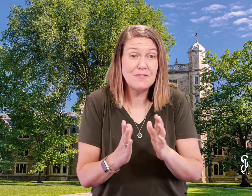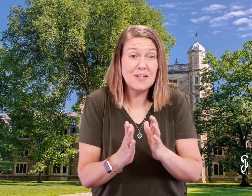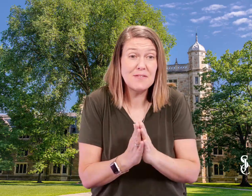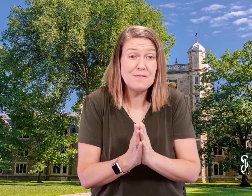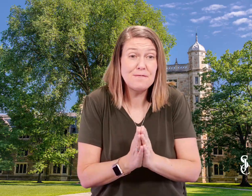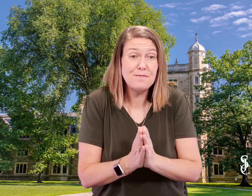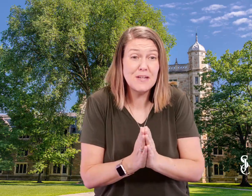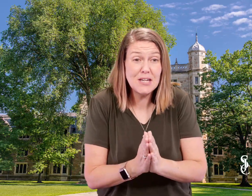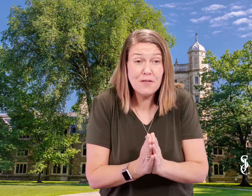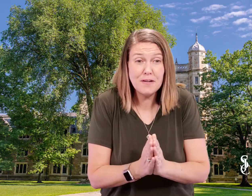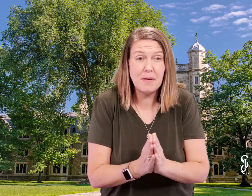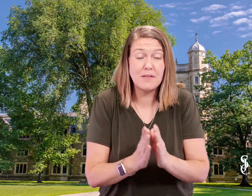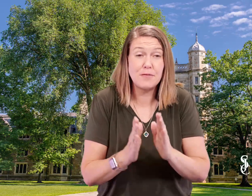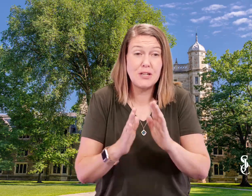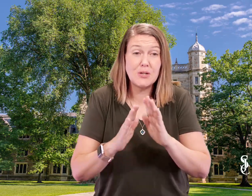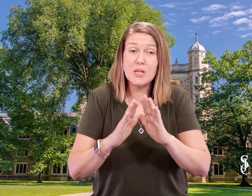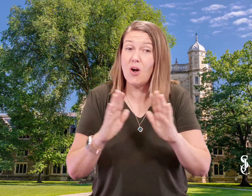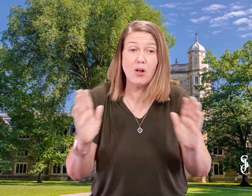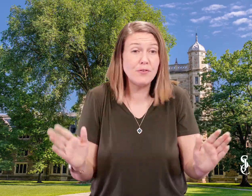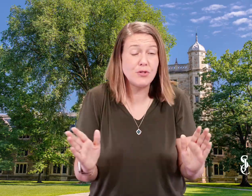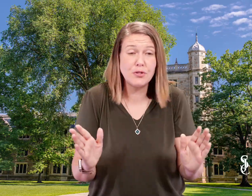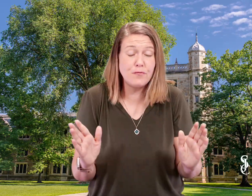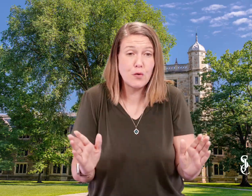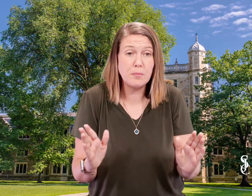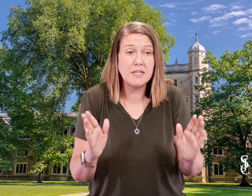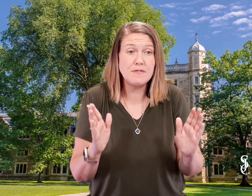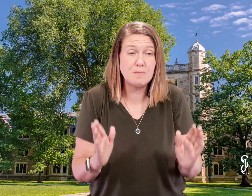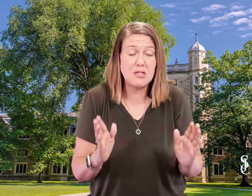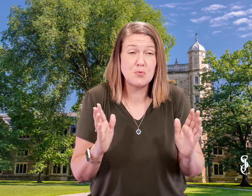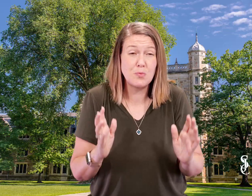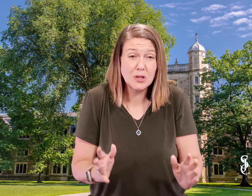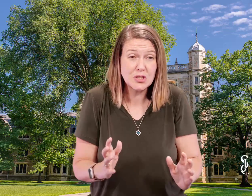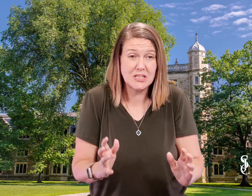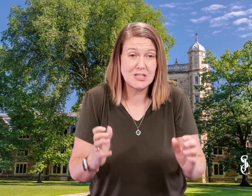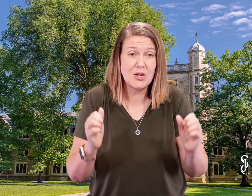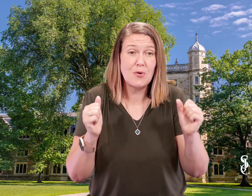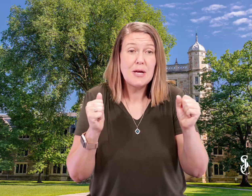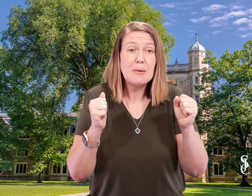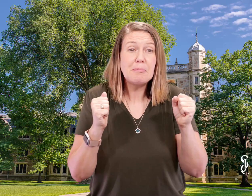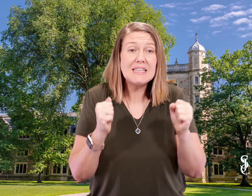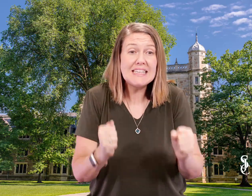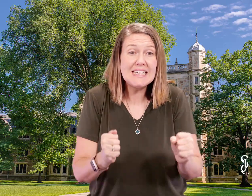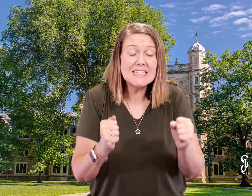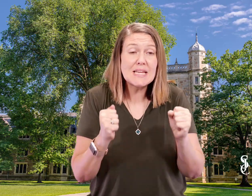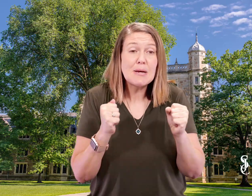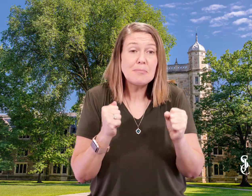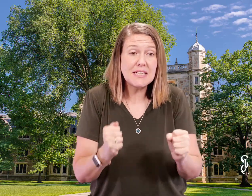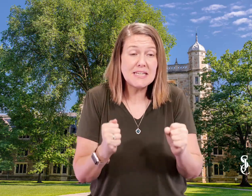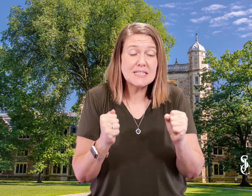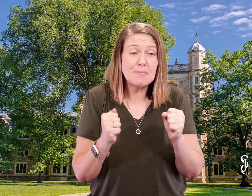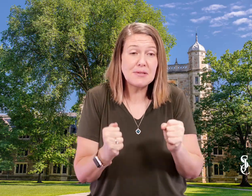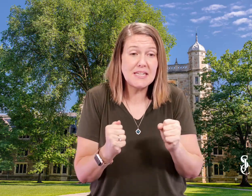given video feedback for nearly all of your informative speech worksheets. So please, please, please